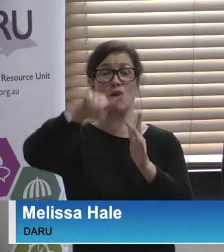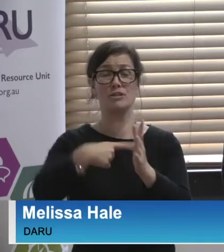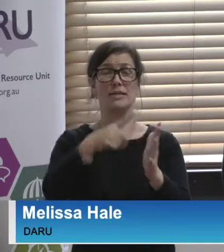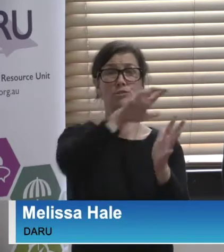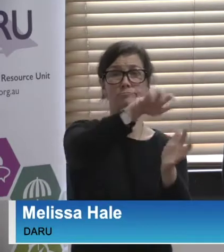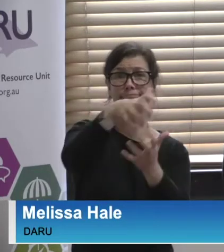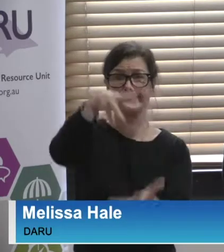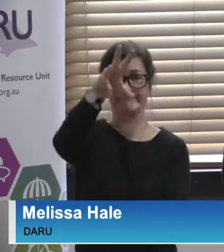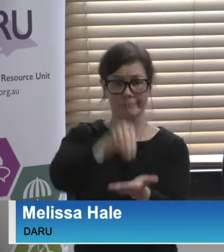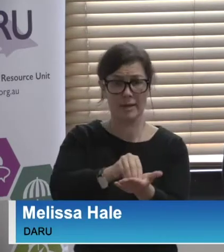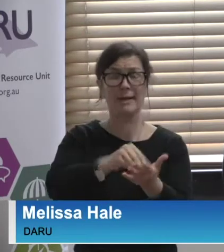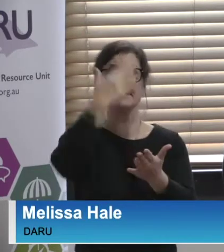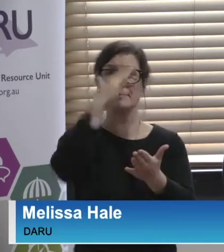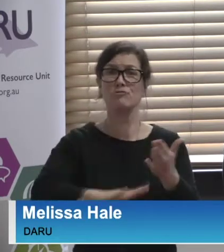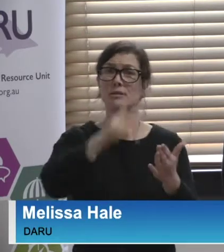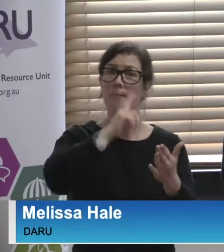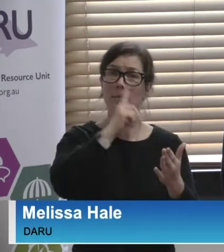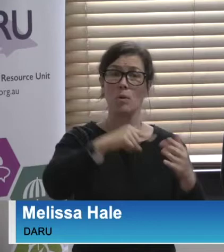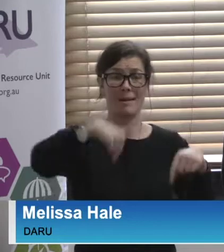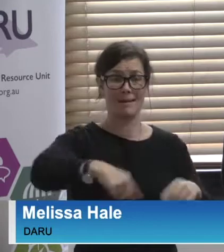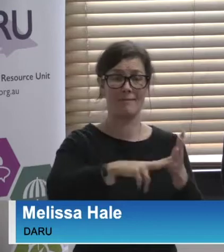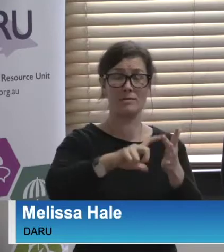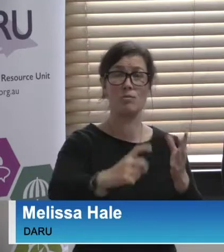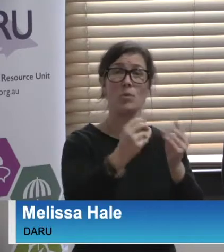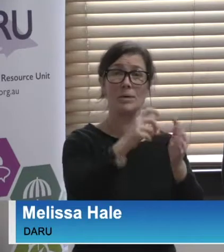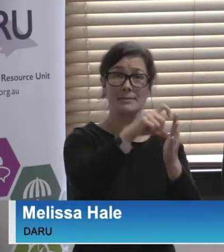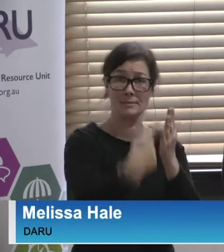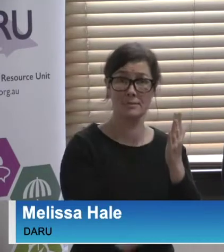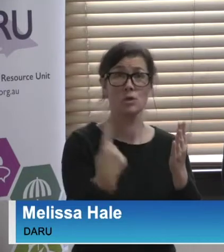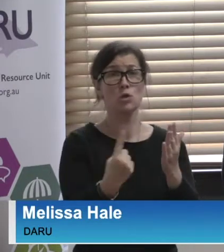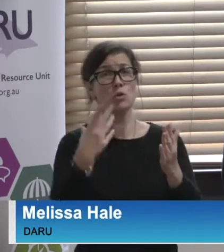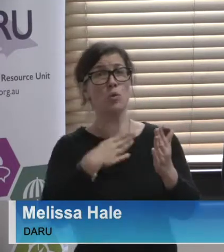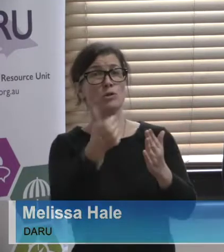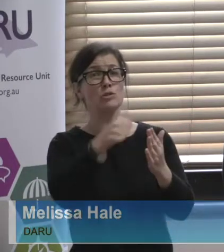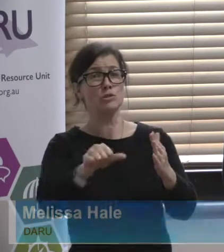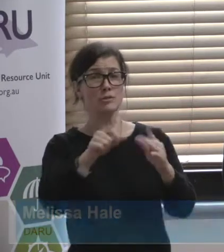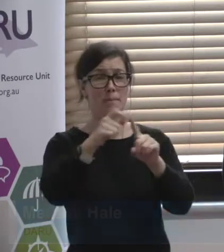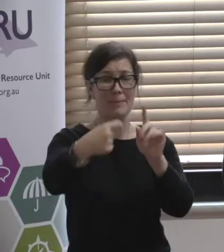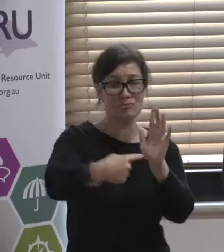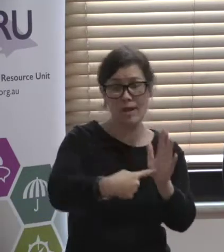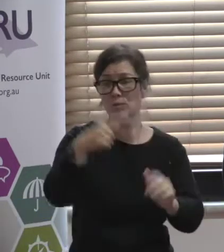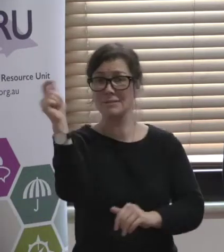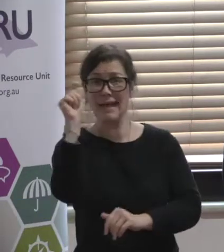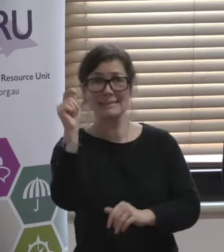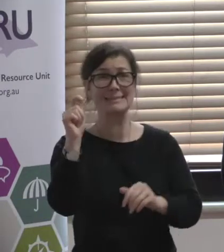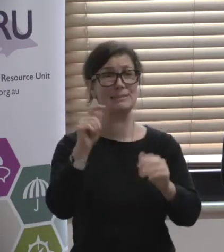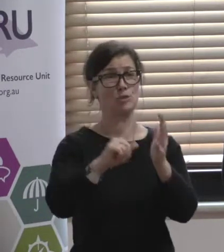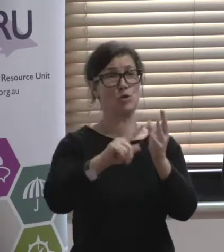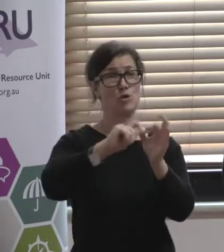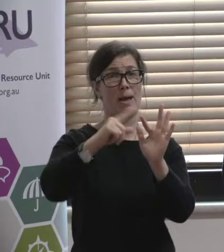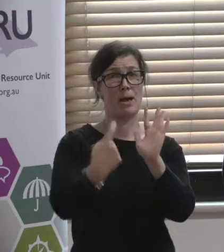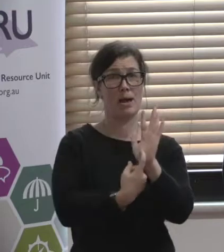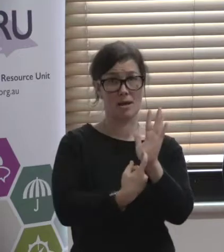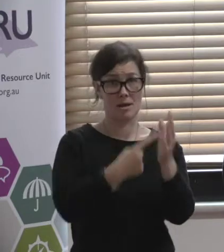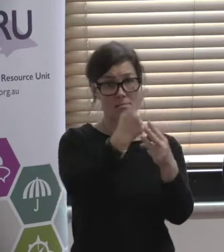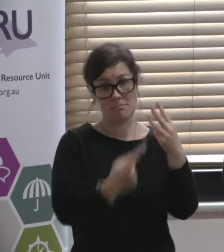with disabilities who use or want to use public transport, taxis and Uber. So hear